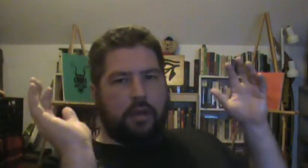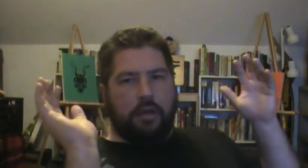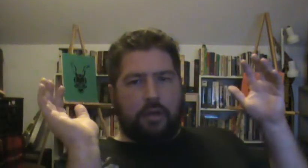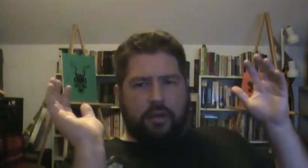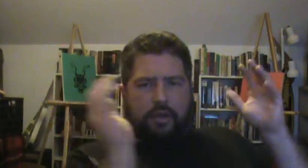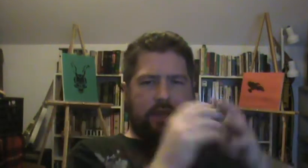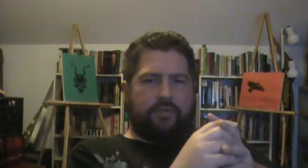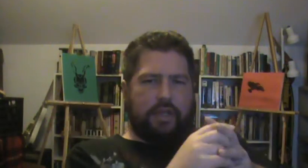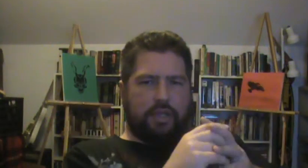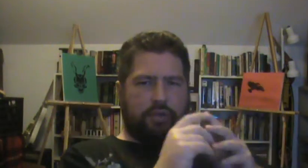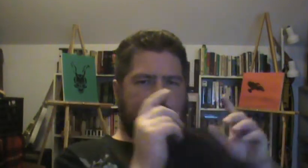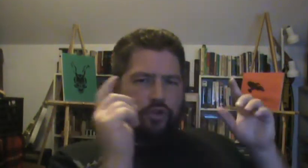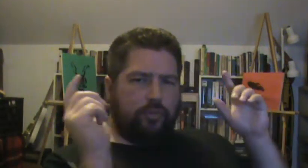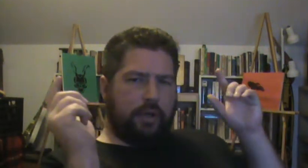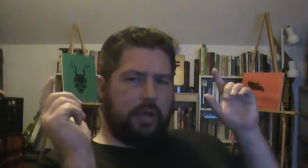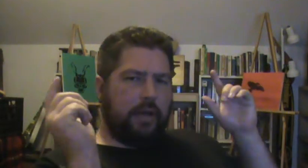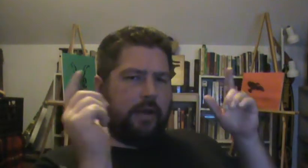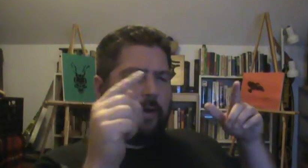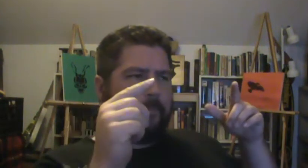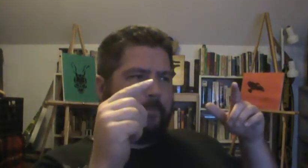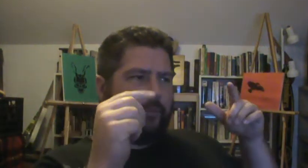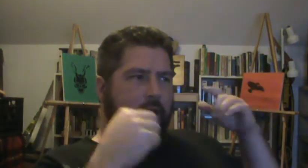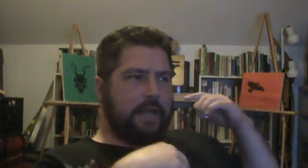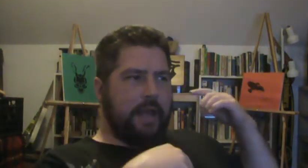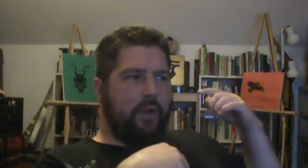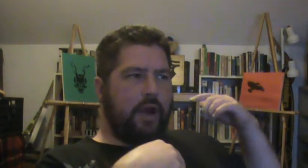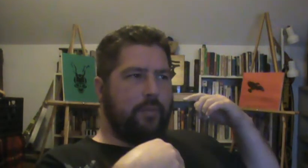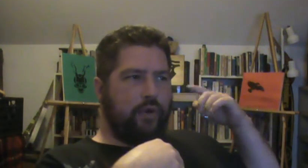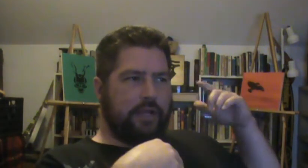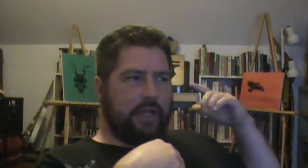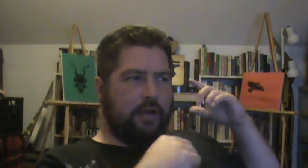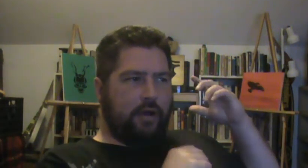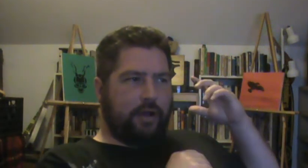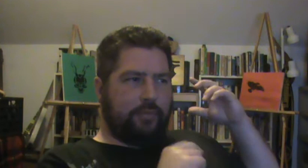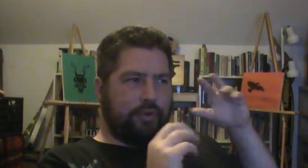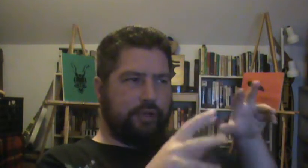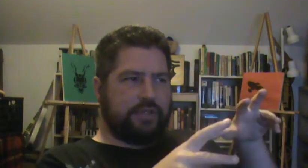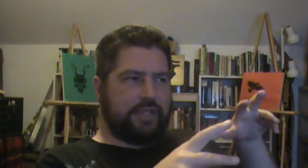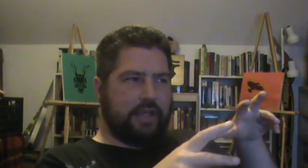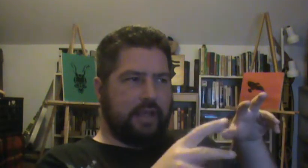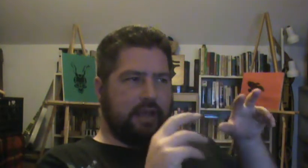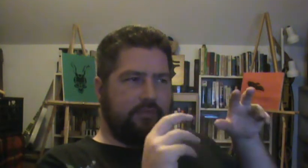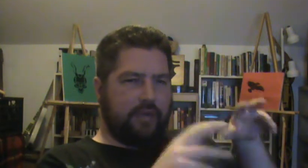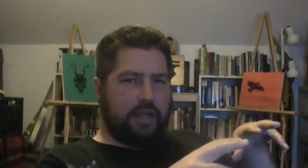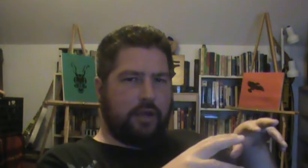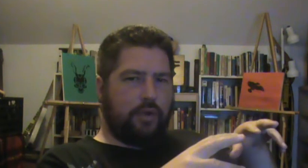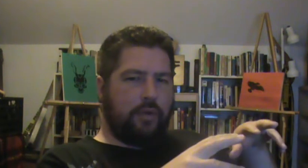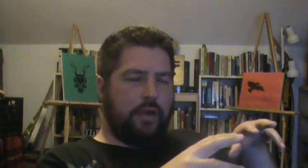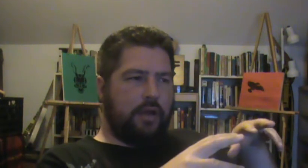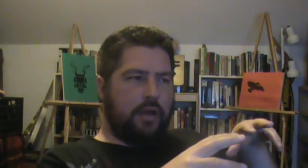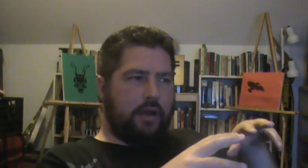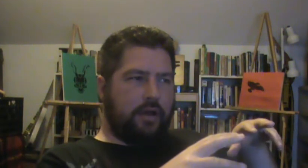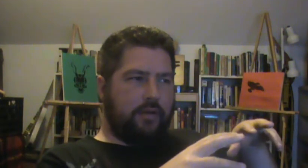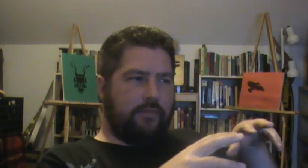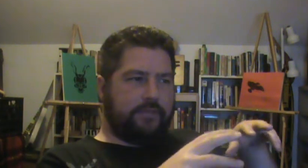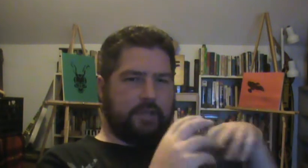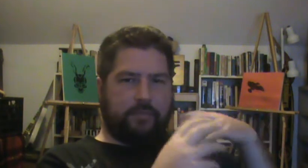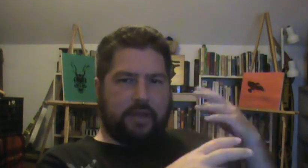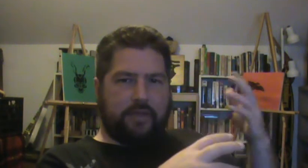Good evening, YouTube. Right now I'm working on producing a video of something that